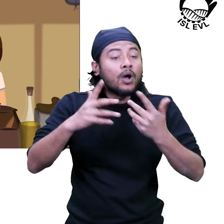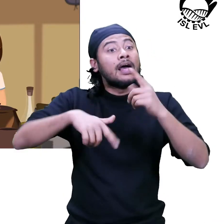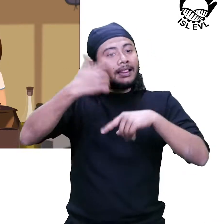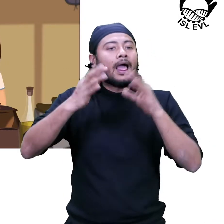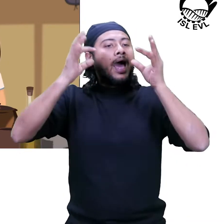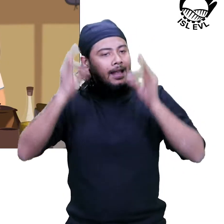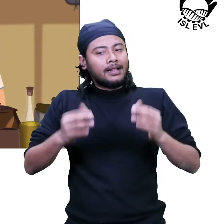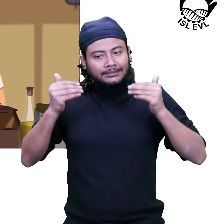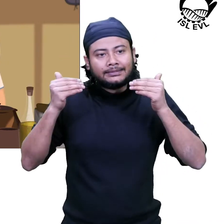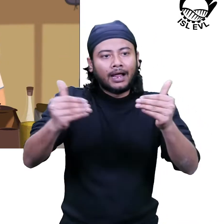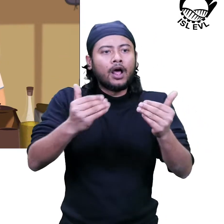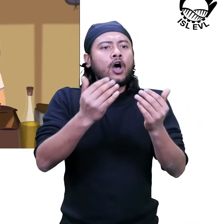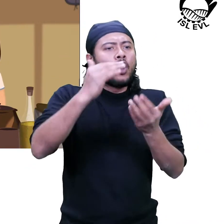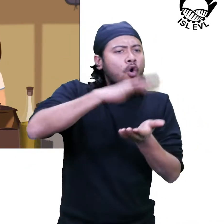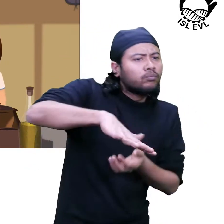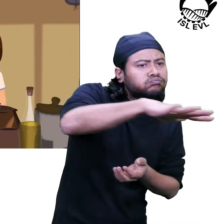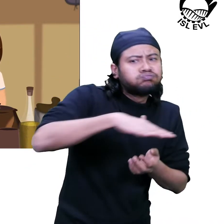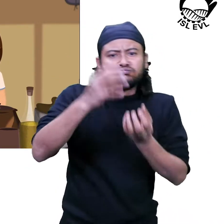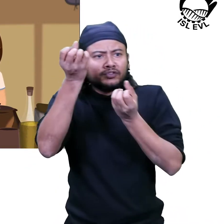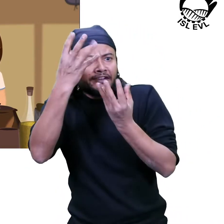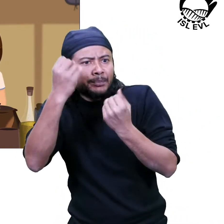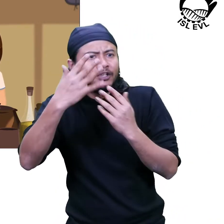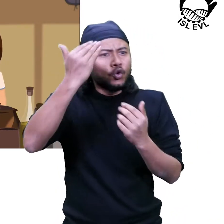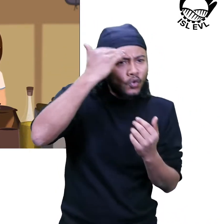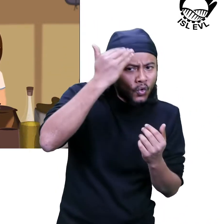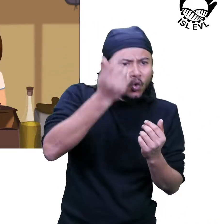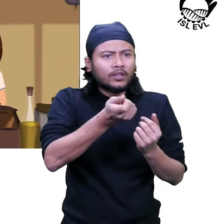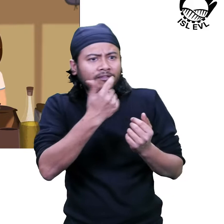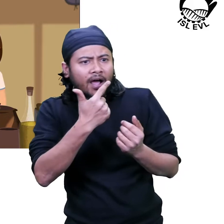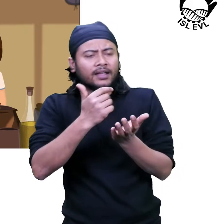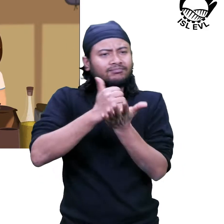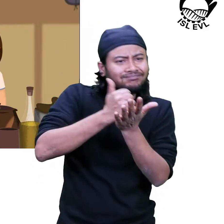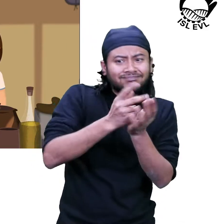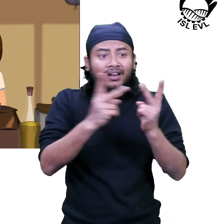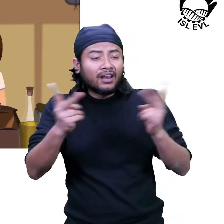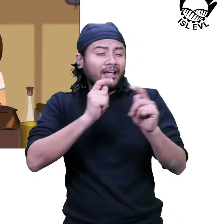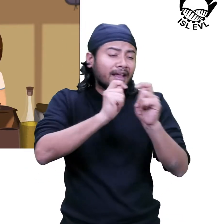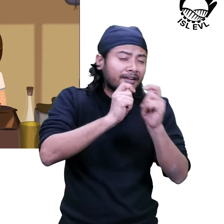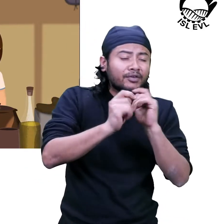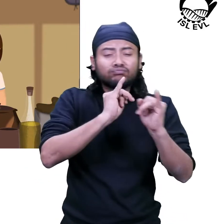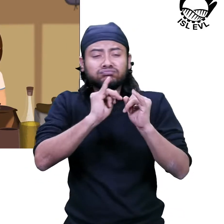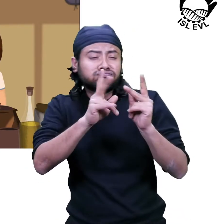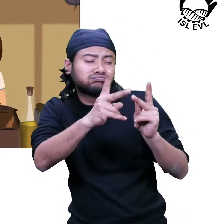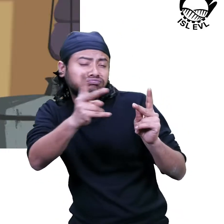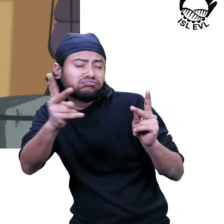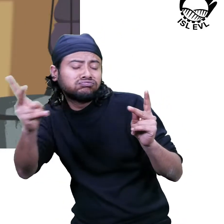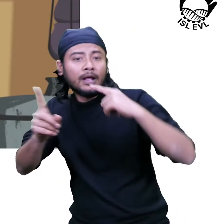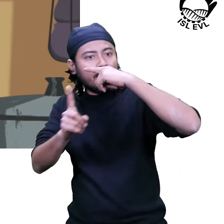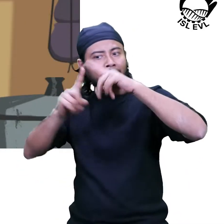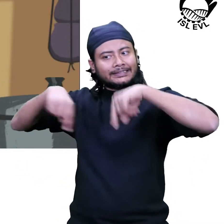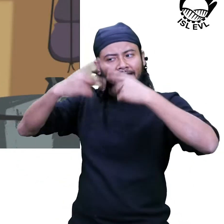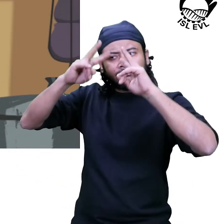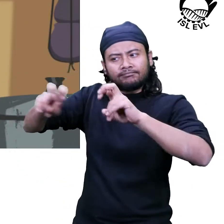all the local information. For this purpose, they interview many people and also record their own